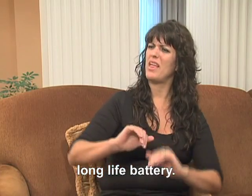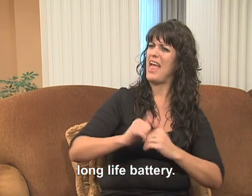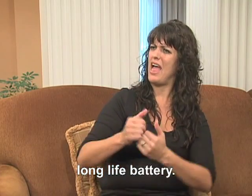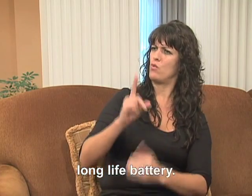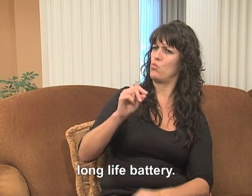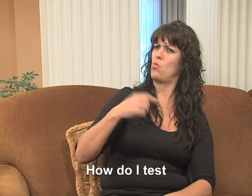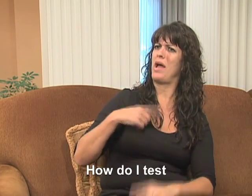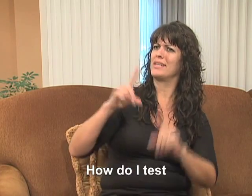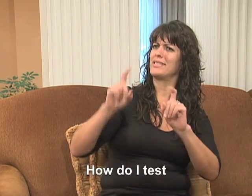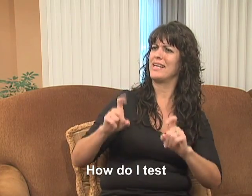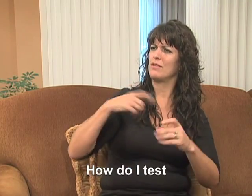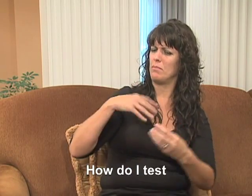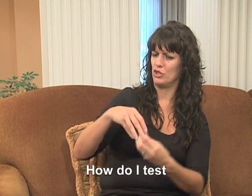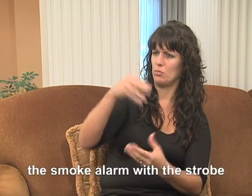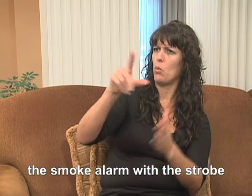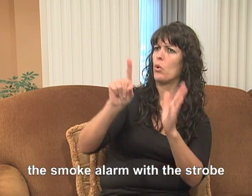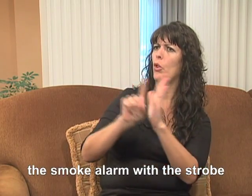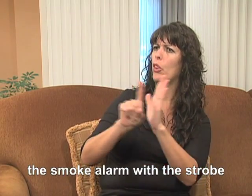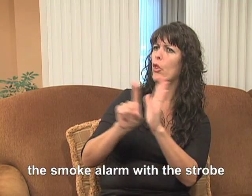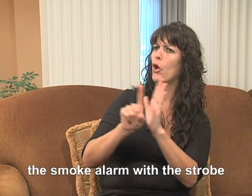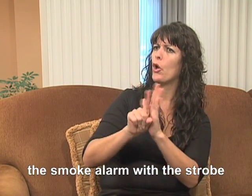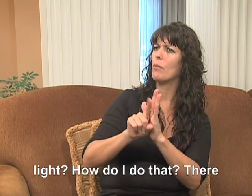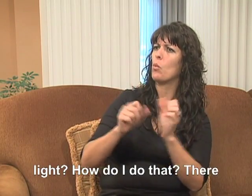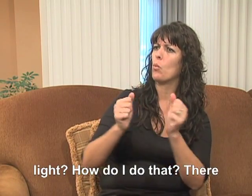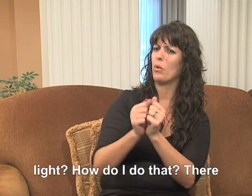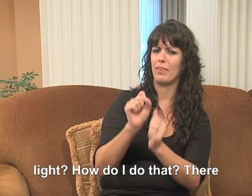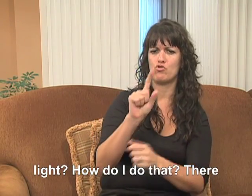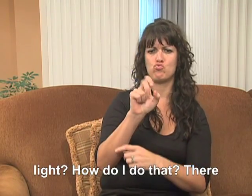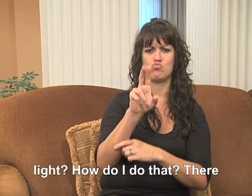How do I test the smoke alarm with the strobe light? How do I do that?